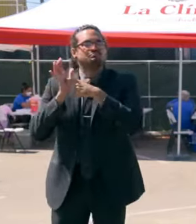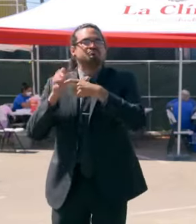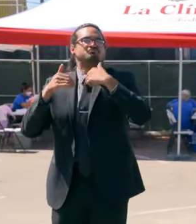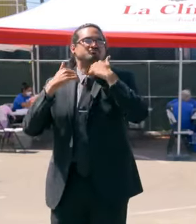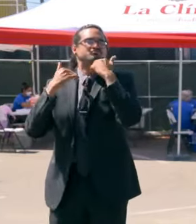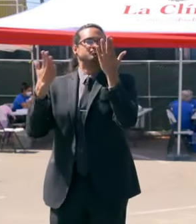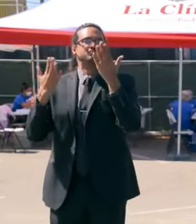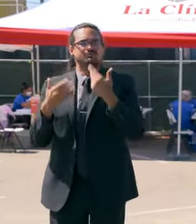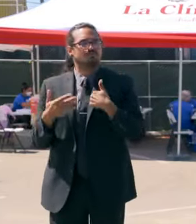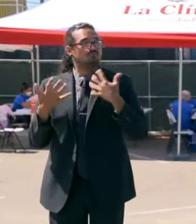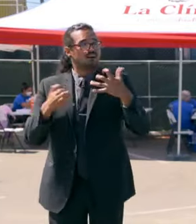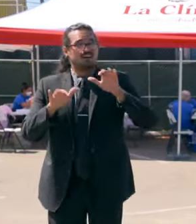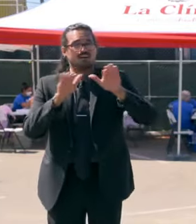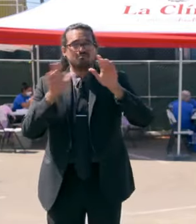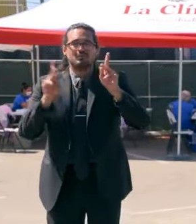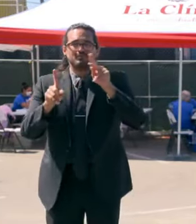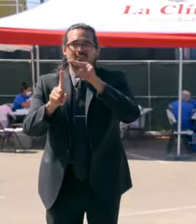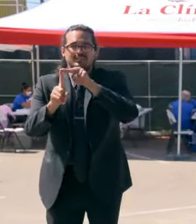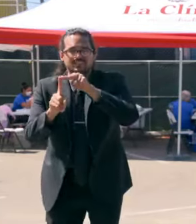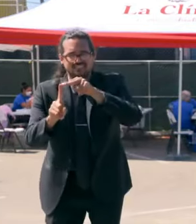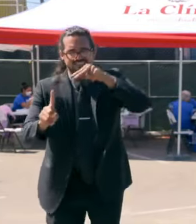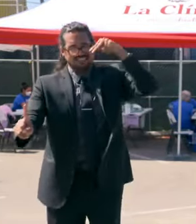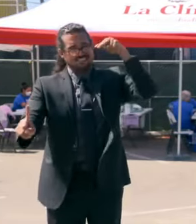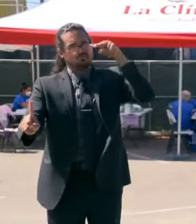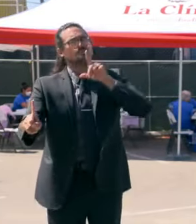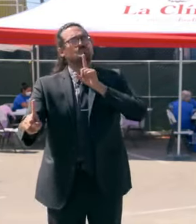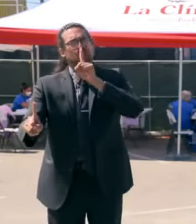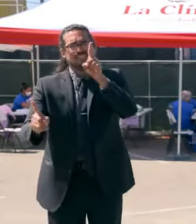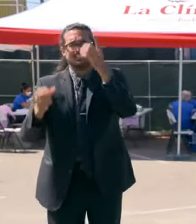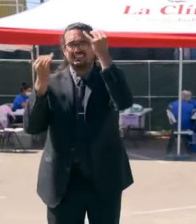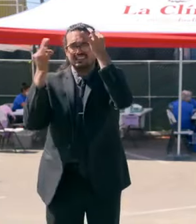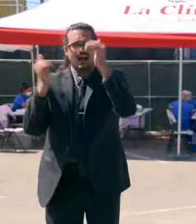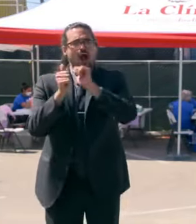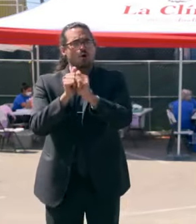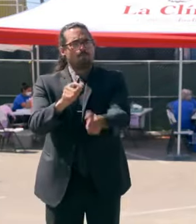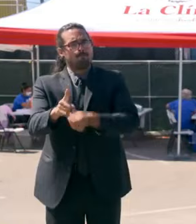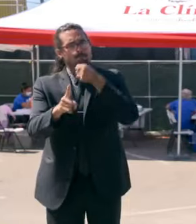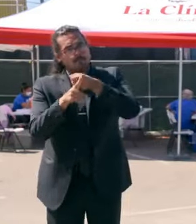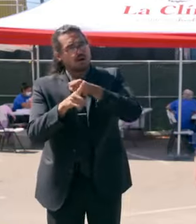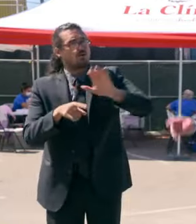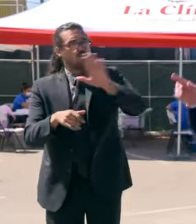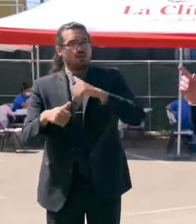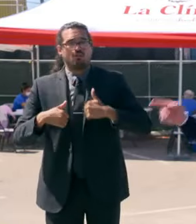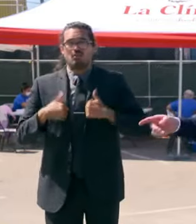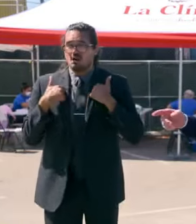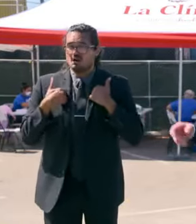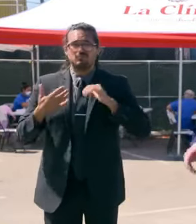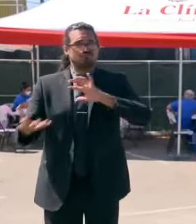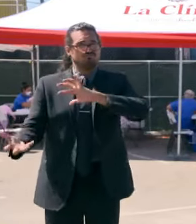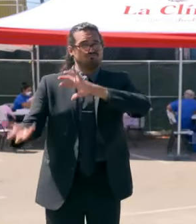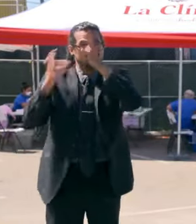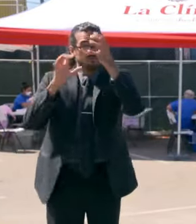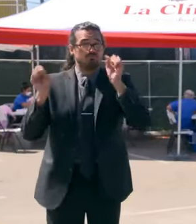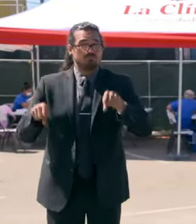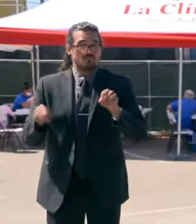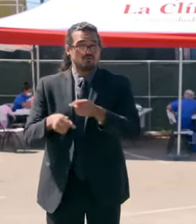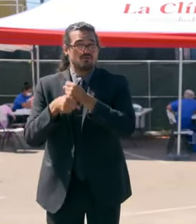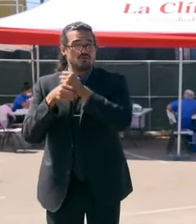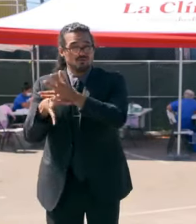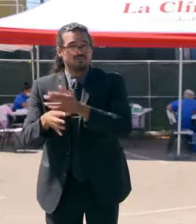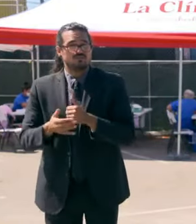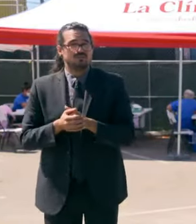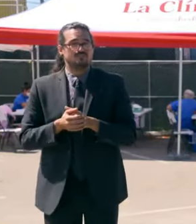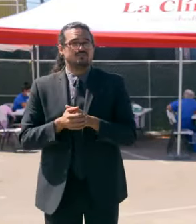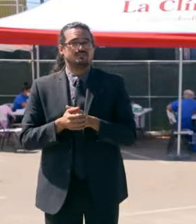death consequences of that decision. We have among the lowest positivity rates in America. They have the highest positivity rates in America.